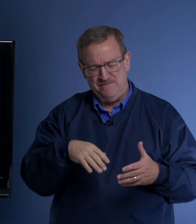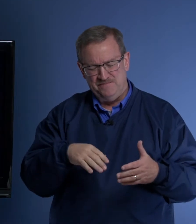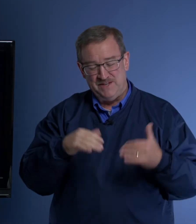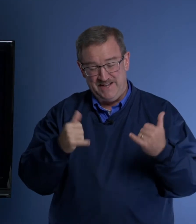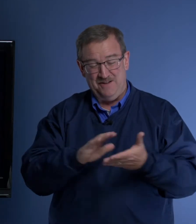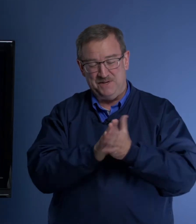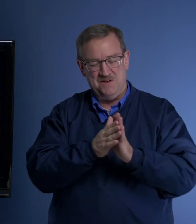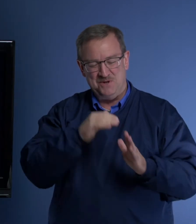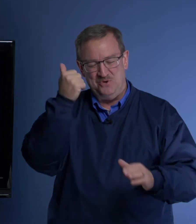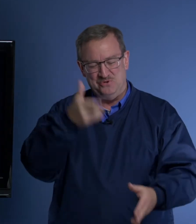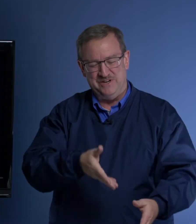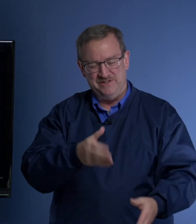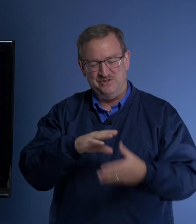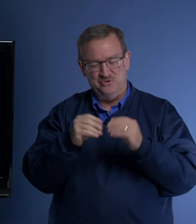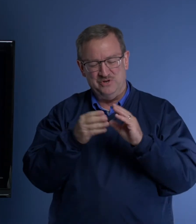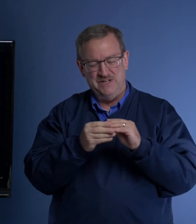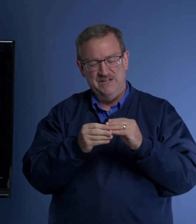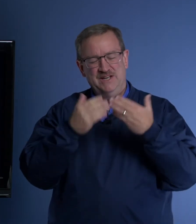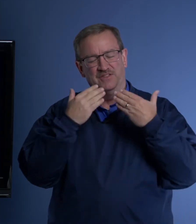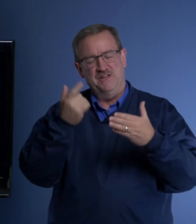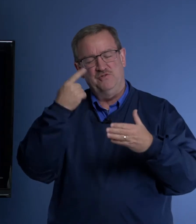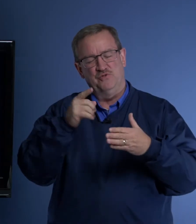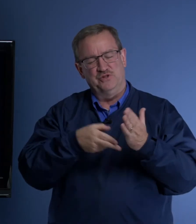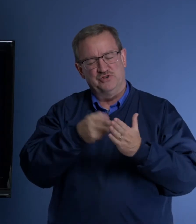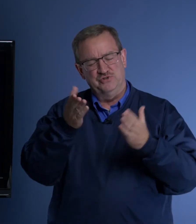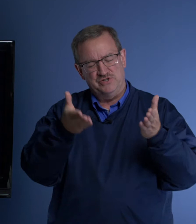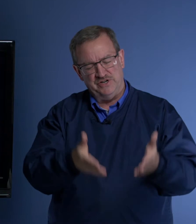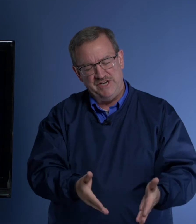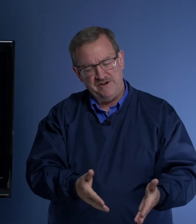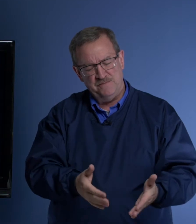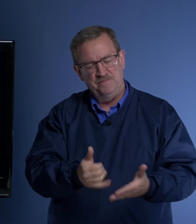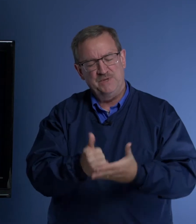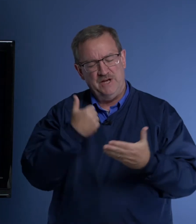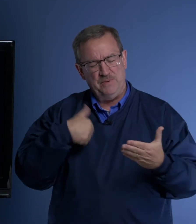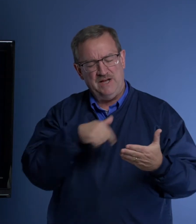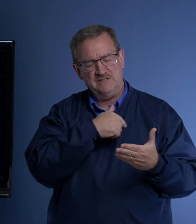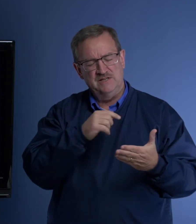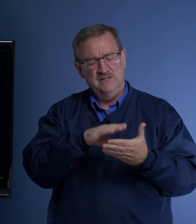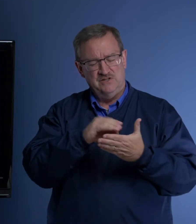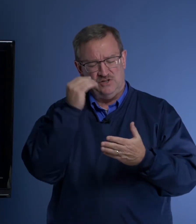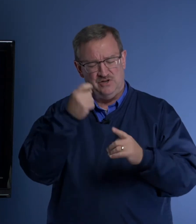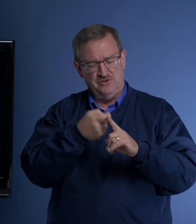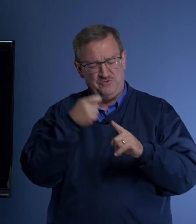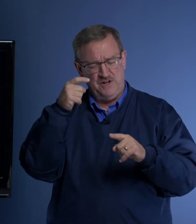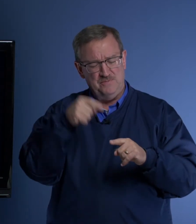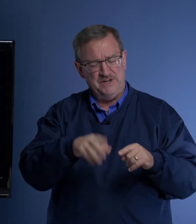now becoming older in the story. Thank you for the truths that are here. Help us to learn from their